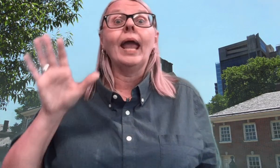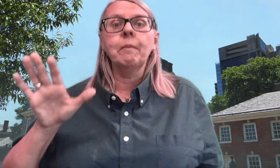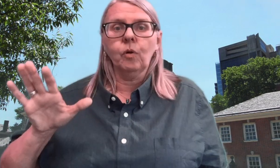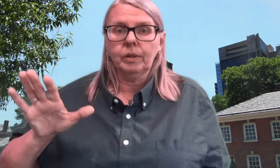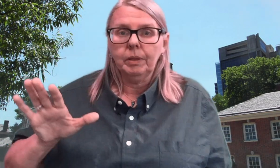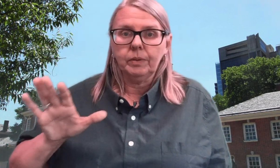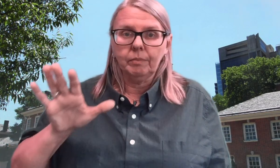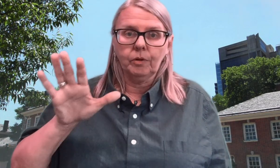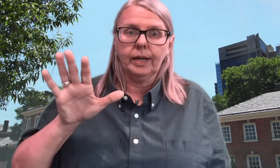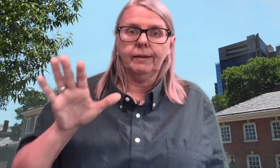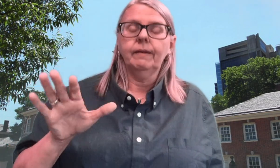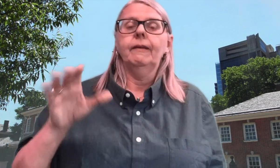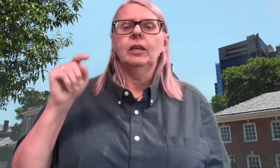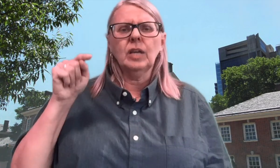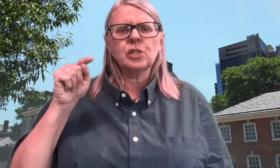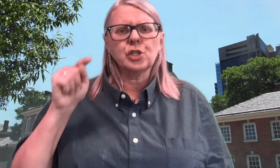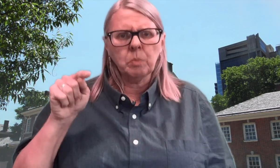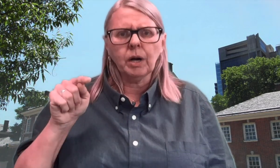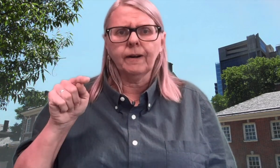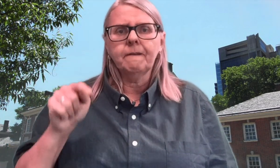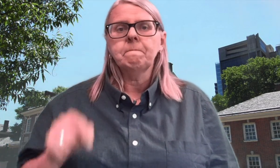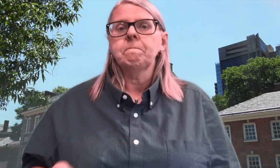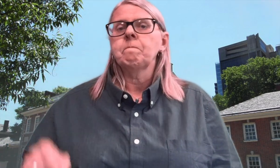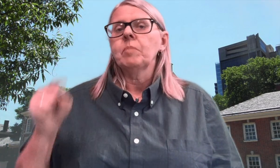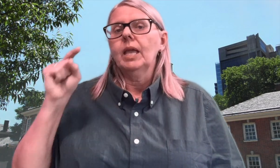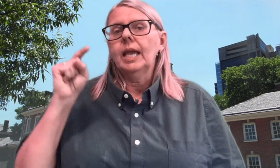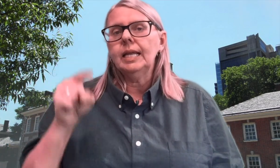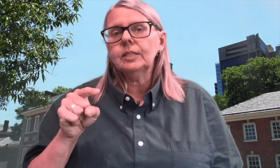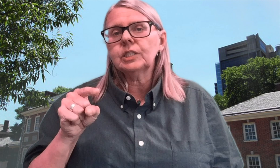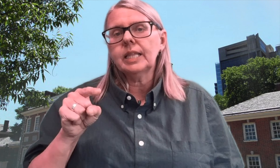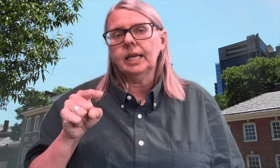more than people give them credit. You guys are smart. And here's the thing.